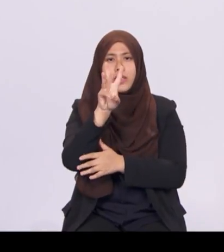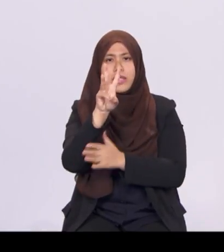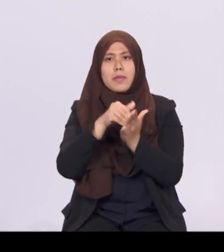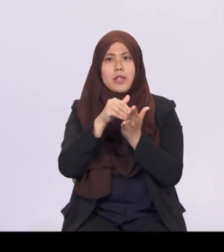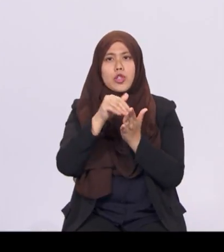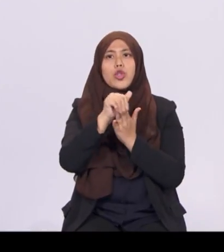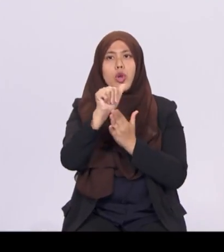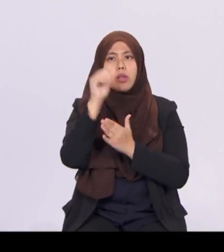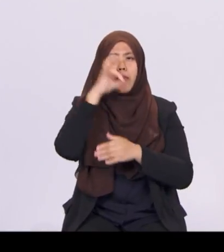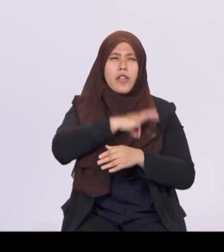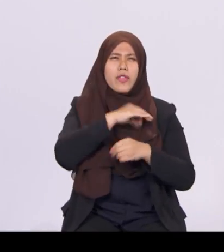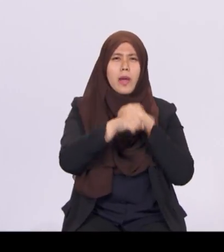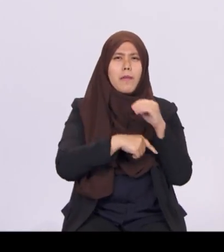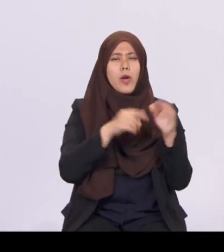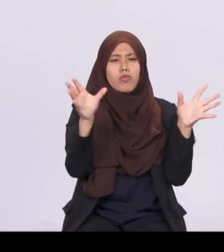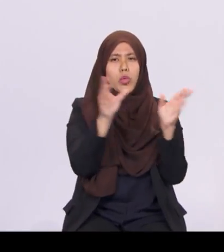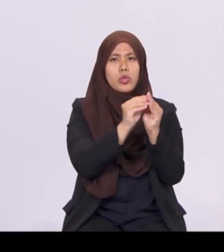about 900,000 households.